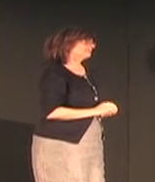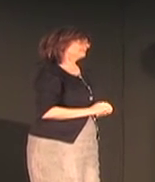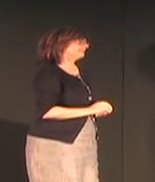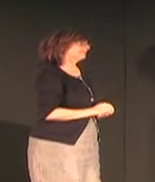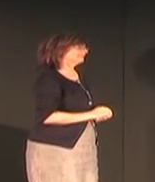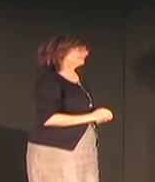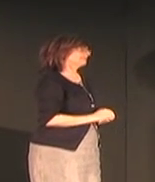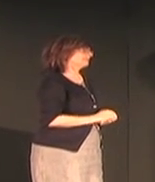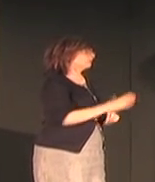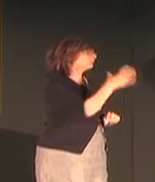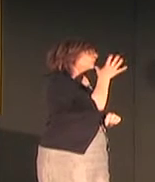mascara